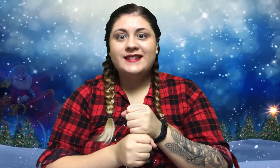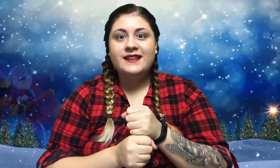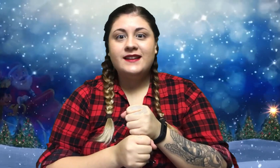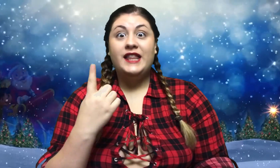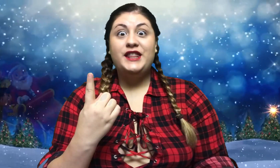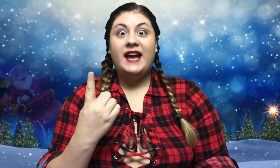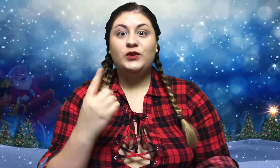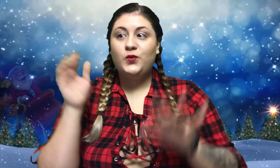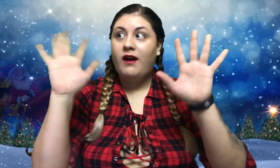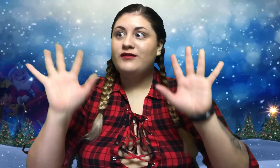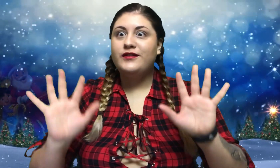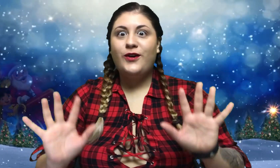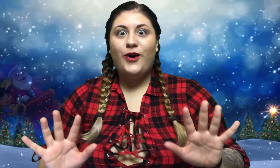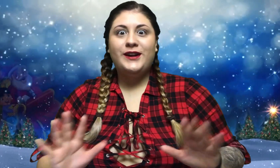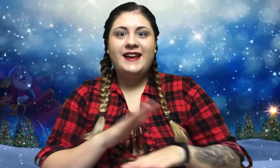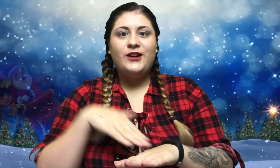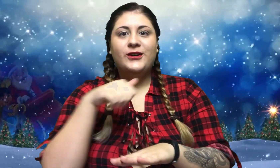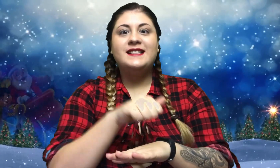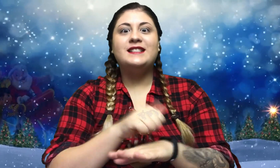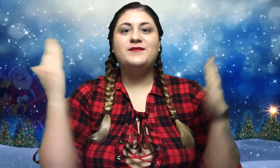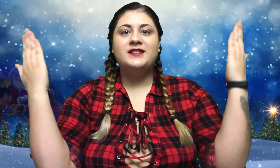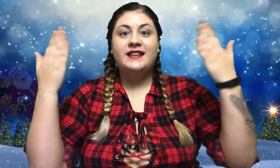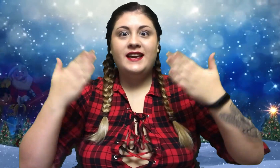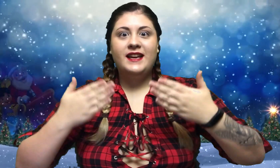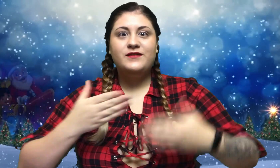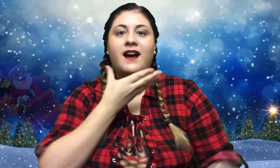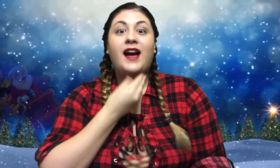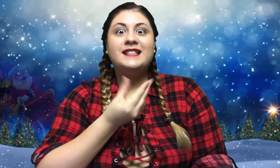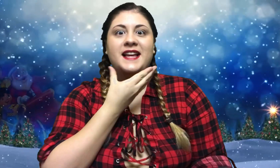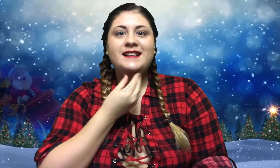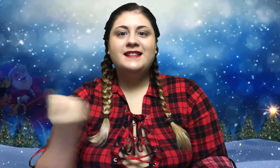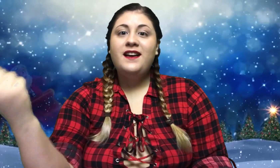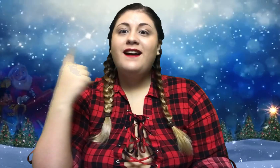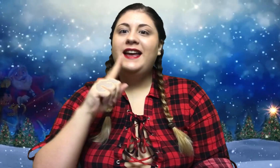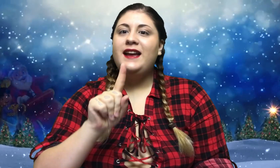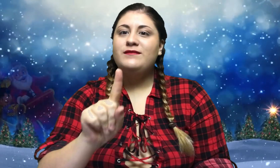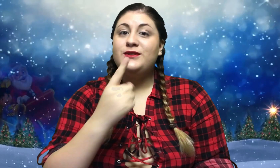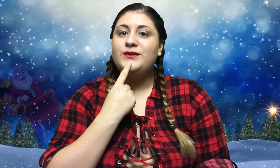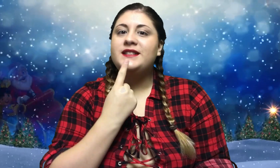Then one foggy Christmas Eve, Santa came to say